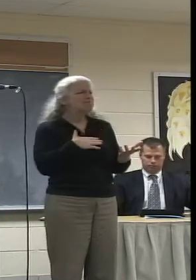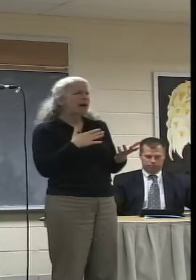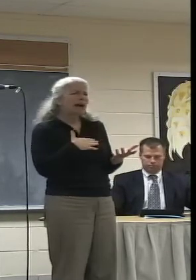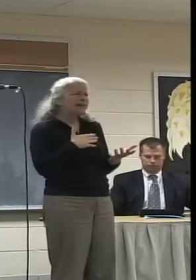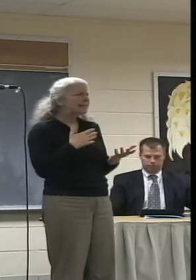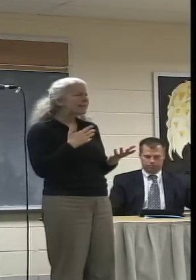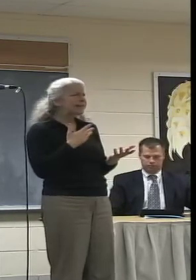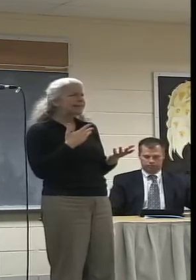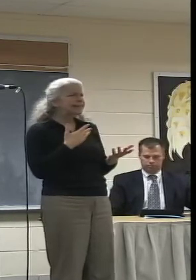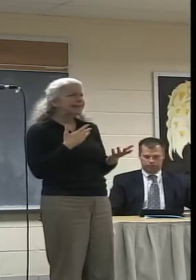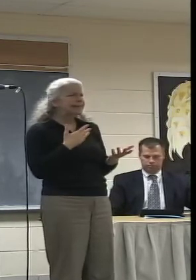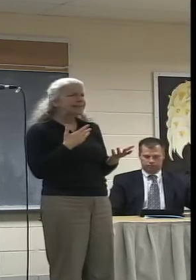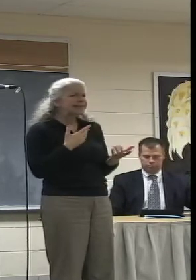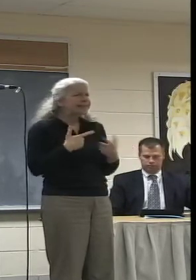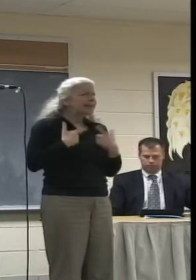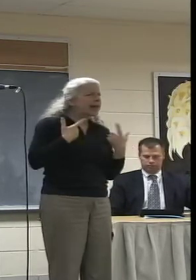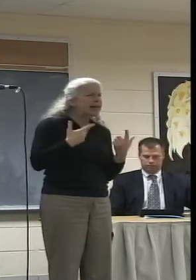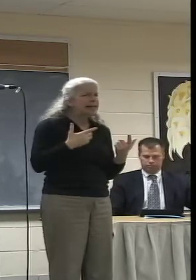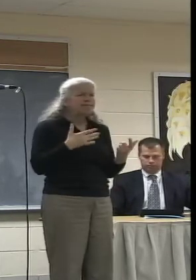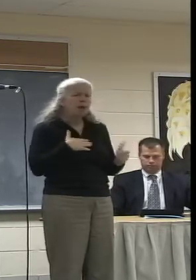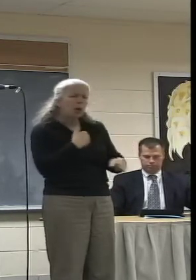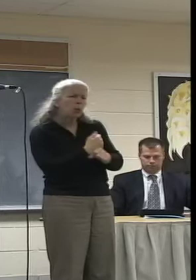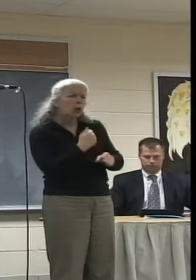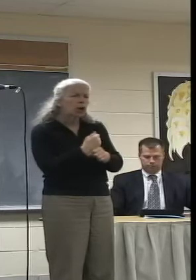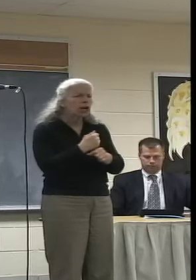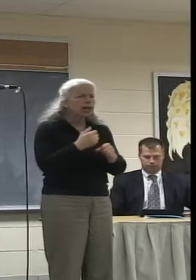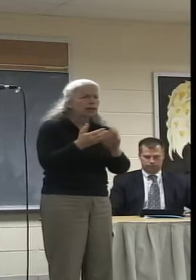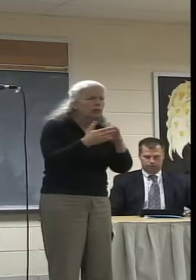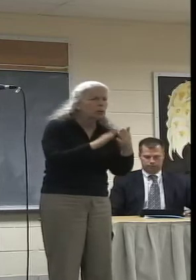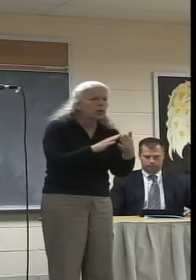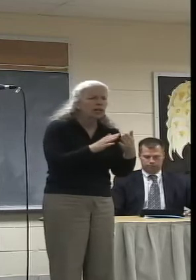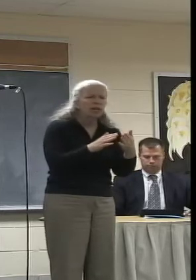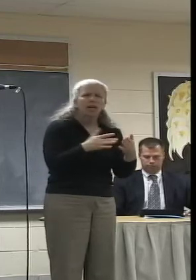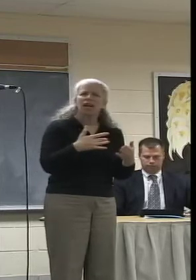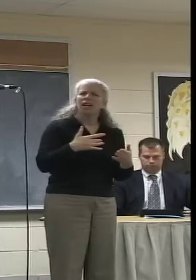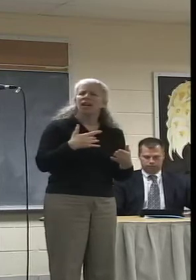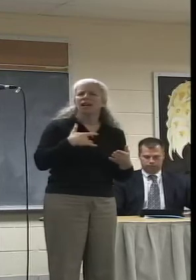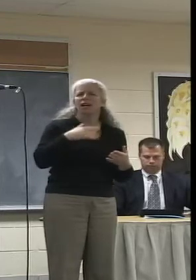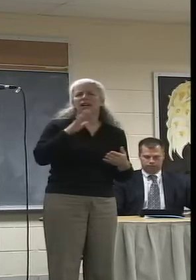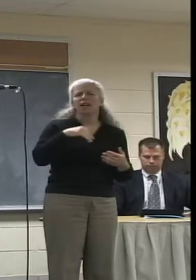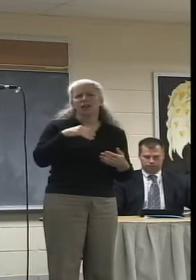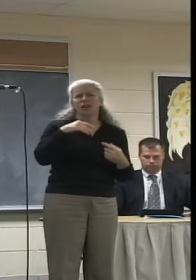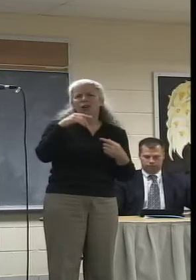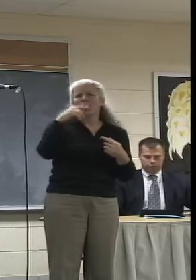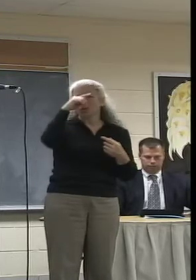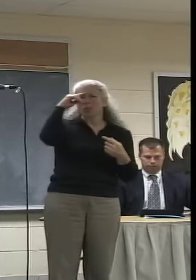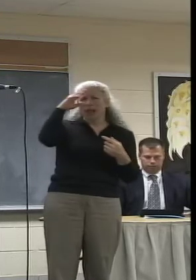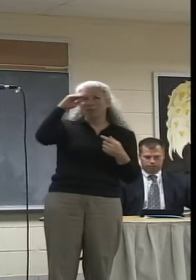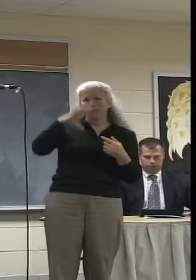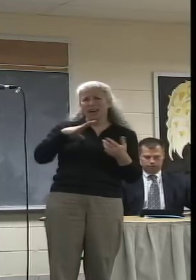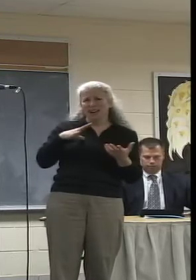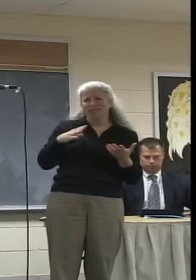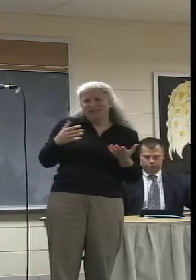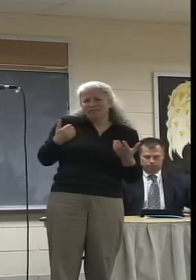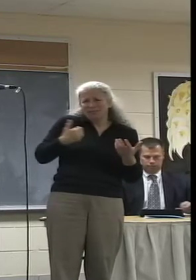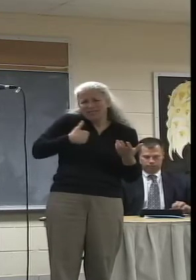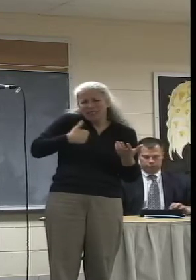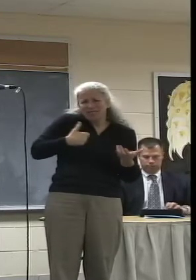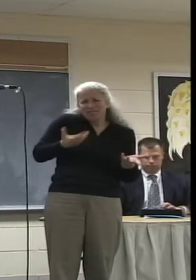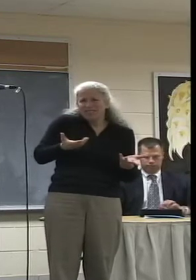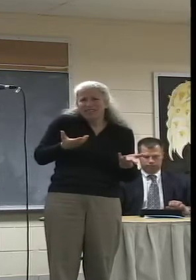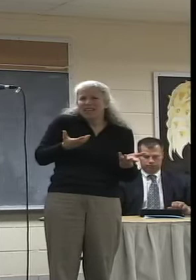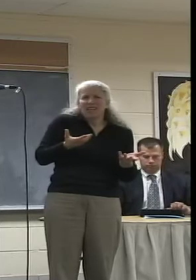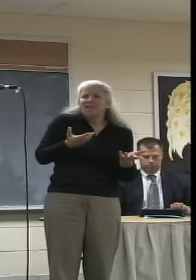how I was feeling in the community. I was feeling like African American men like myself wasn't being